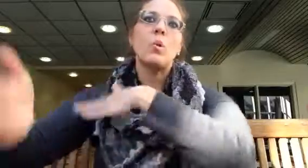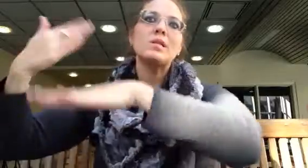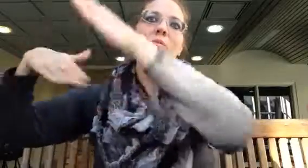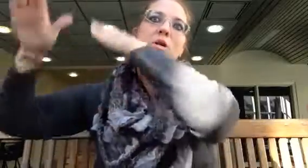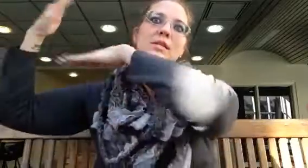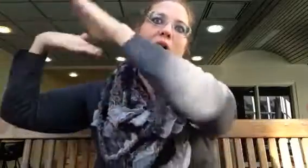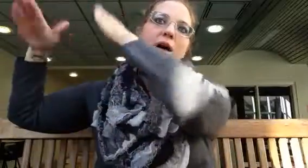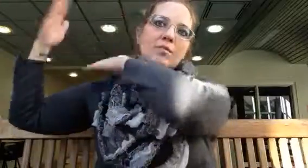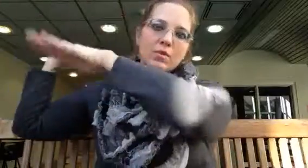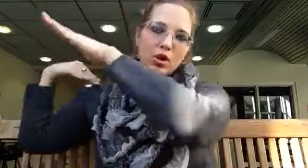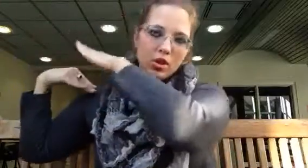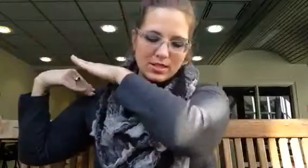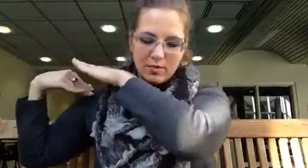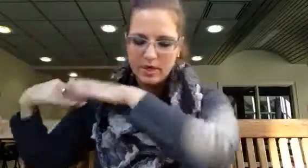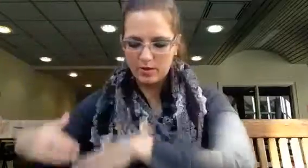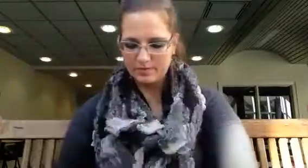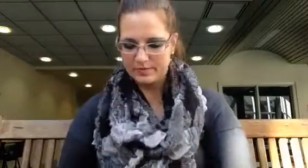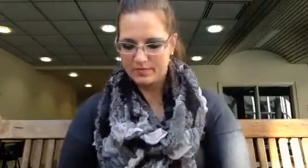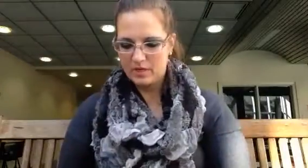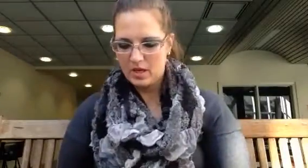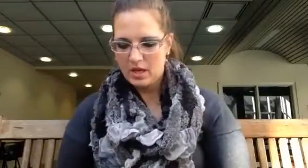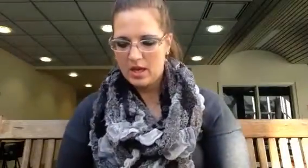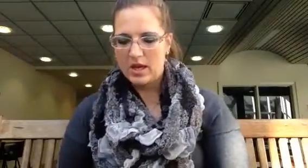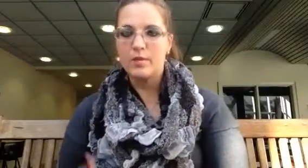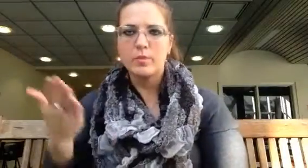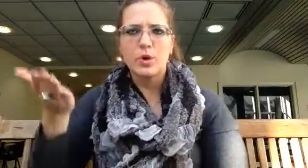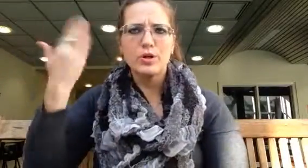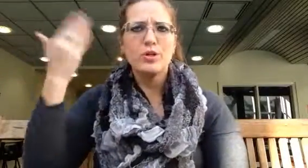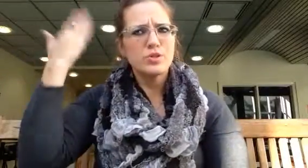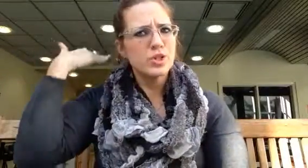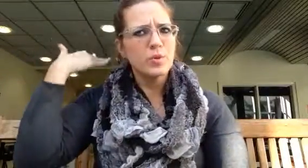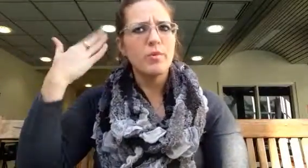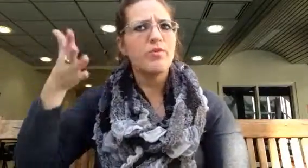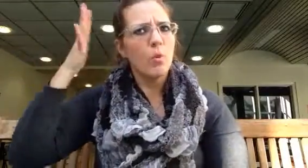once upon a time. Long, long time ago. Um. Or used to and before.